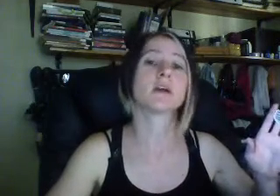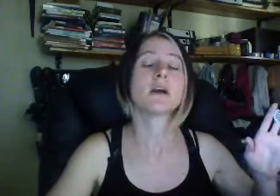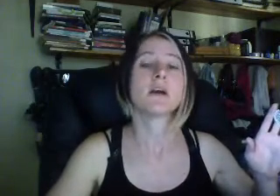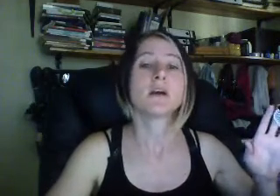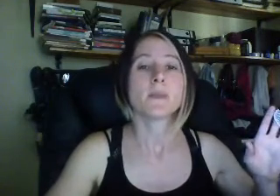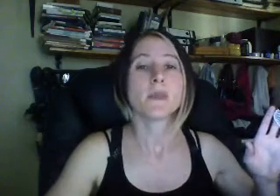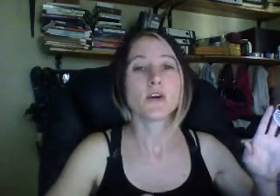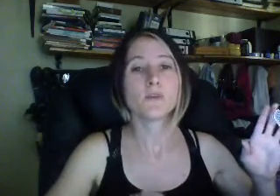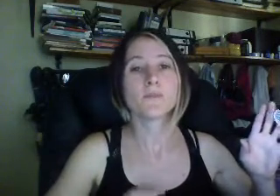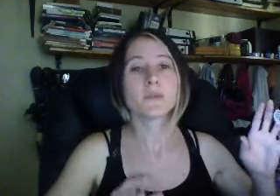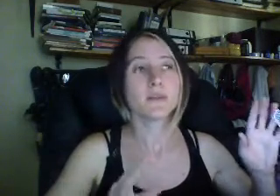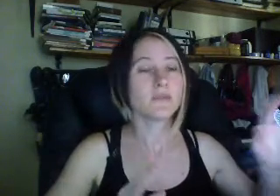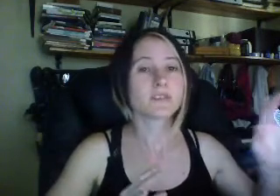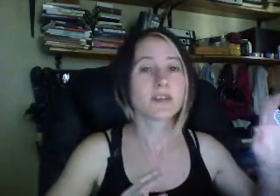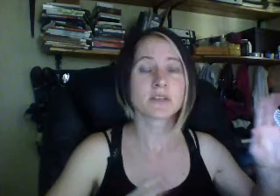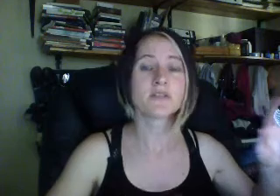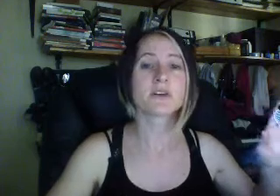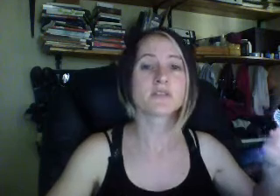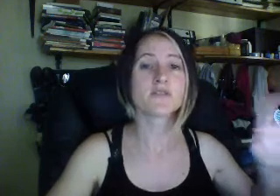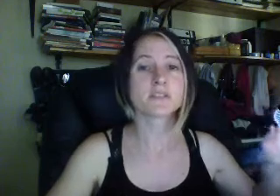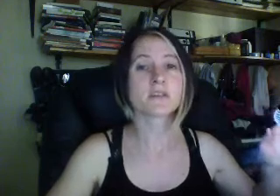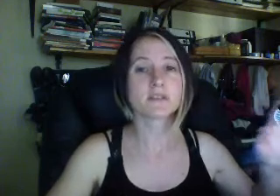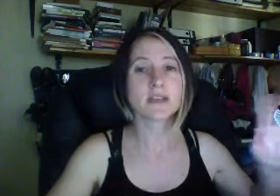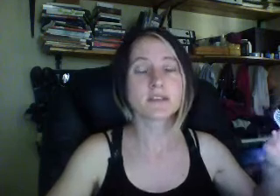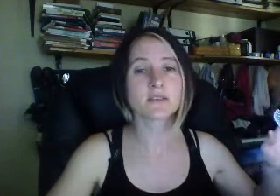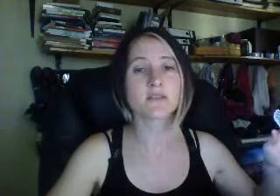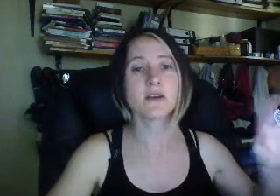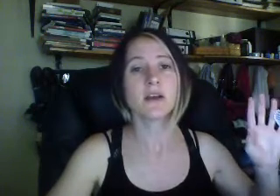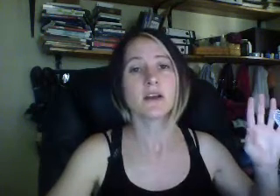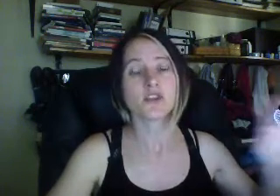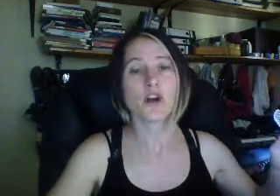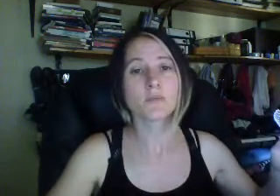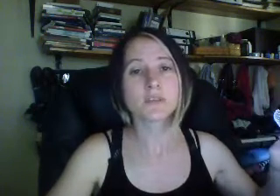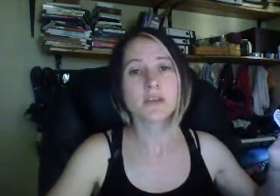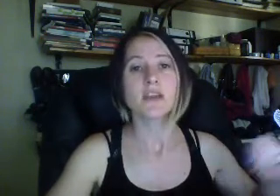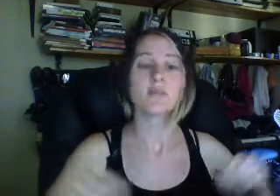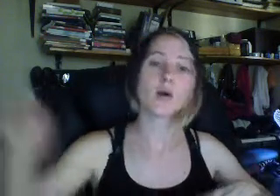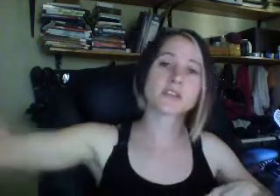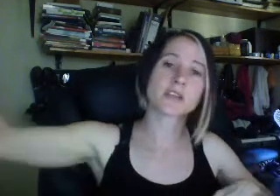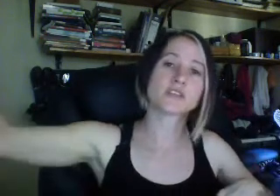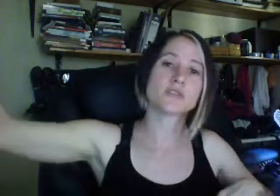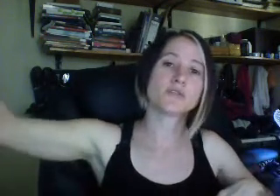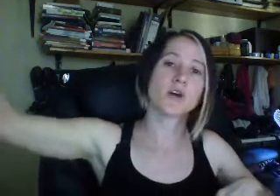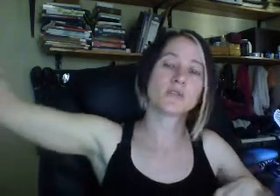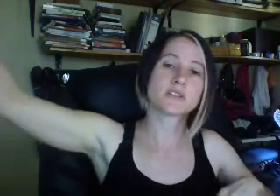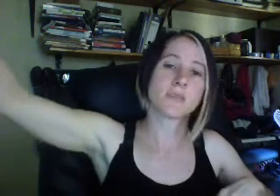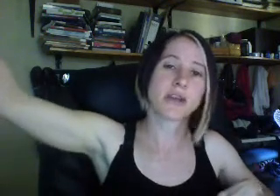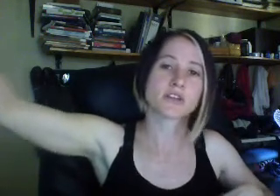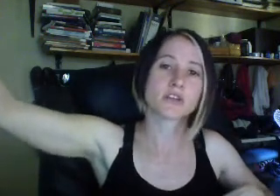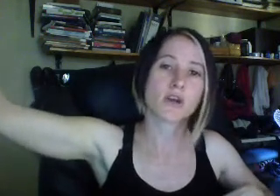you know, even some difficult physical intensive jobs. The boss gets to own his mansion in